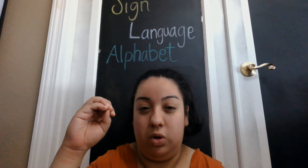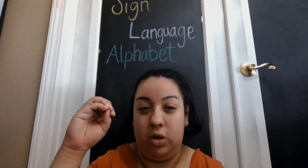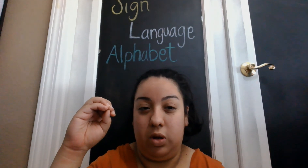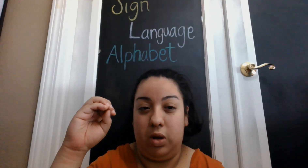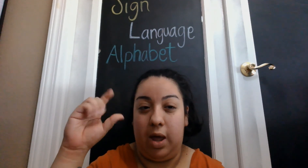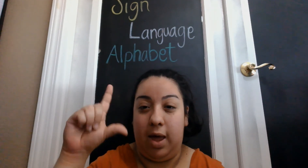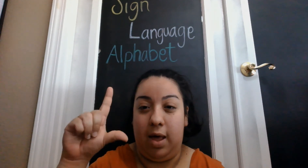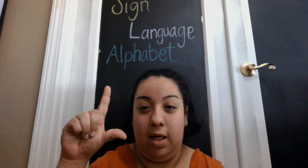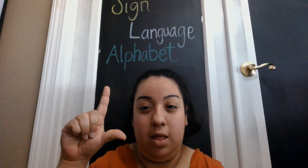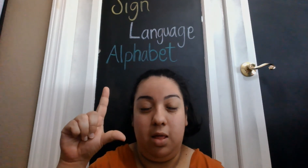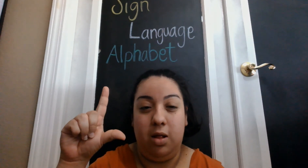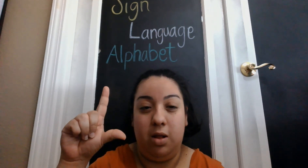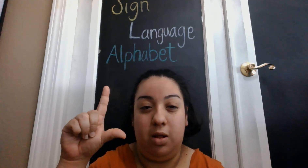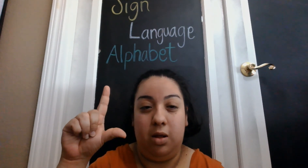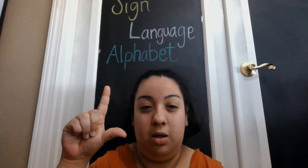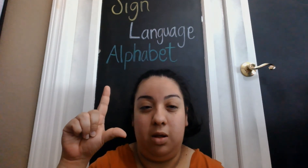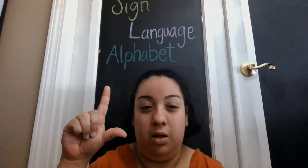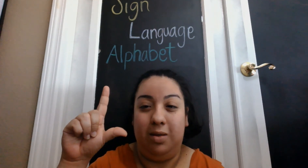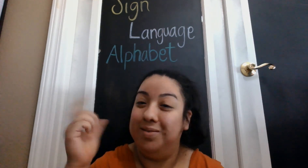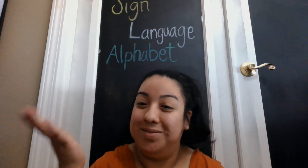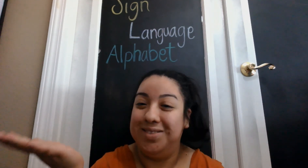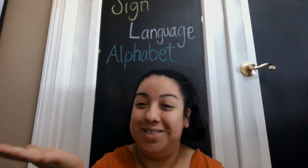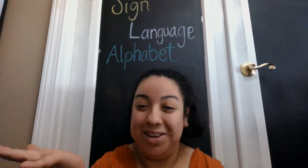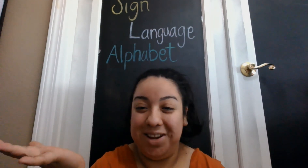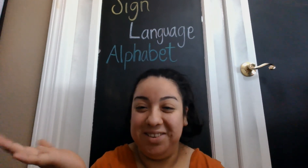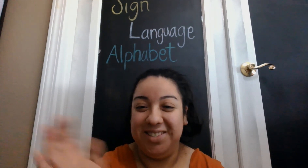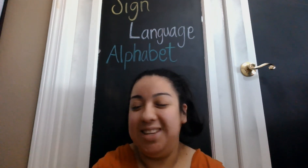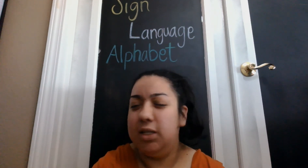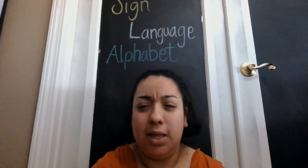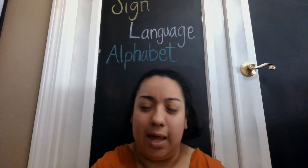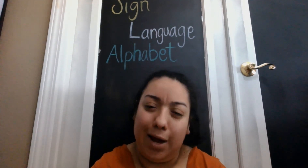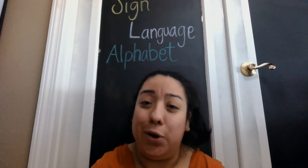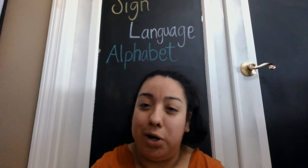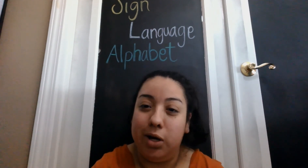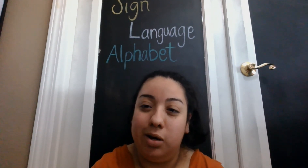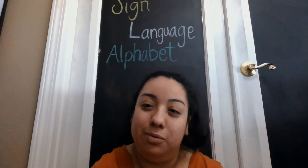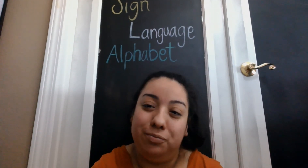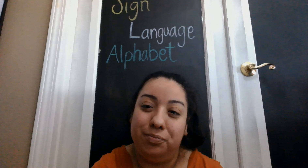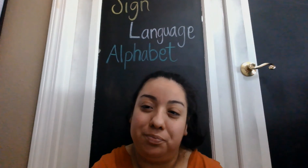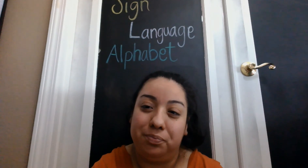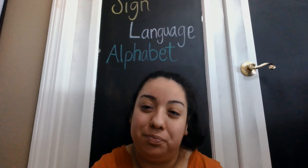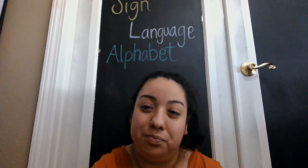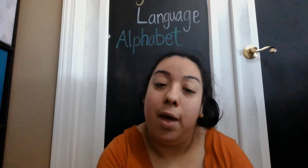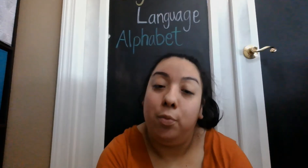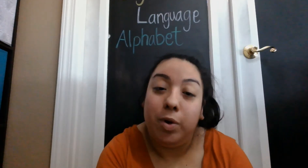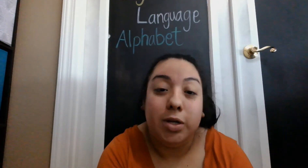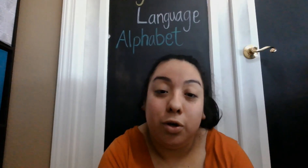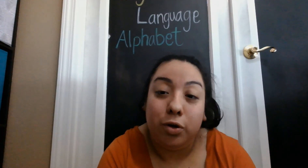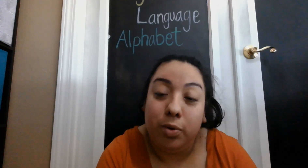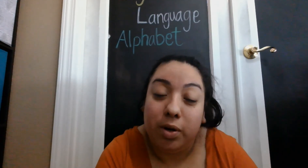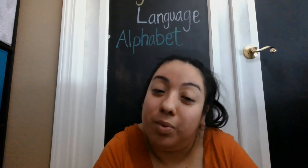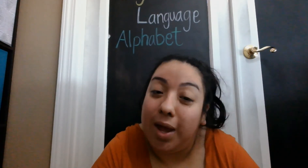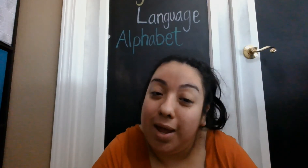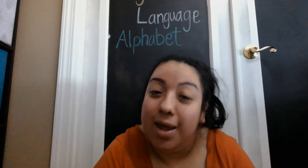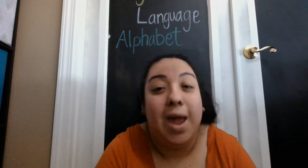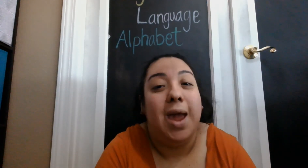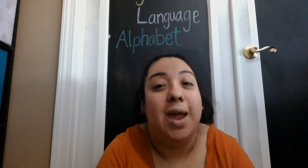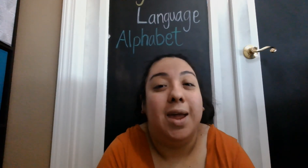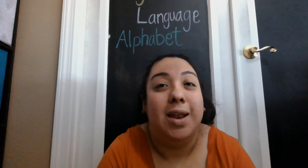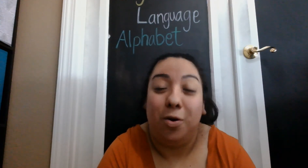L, there you go. See, it's not that hard. I hope you guys are all doing okay and I